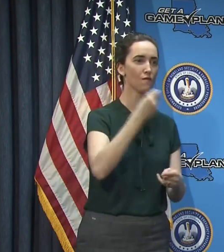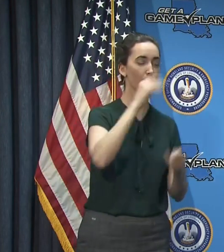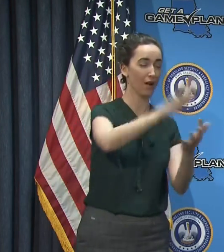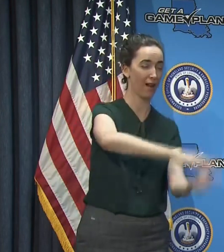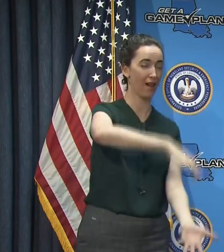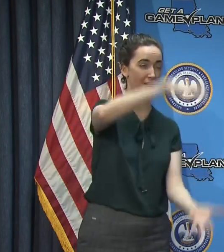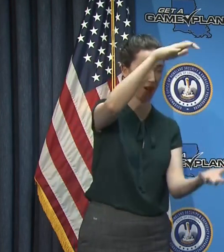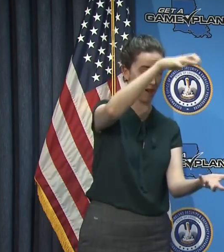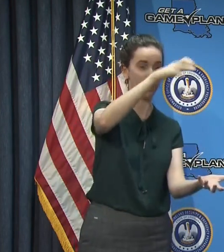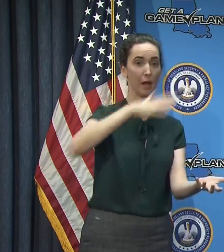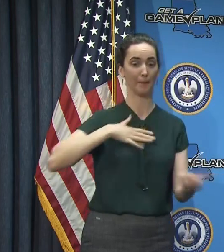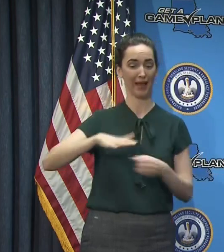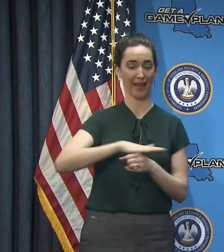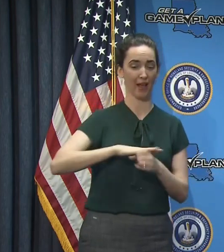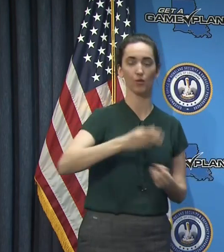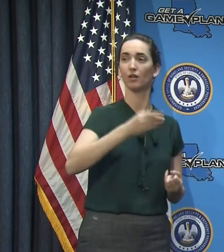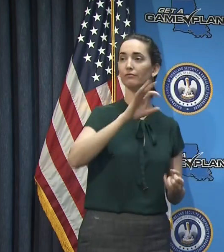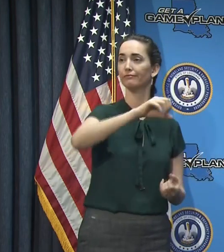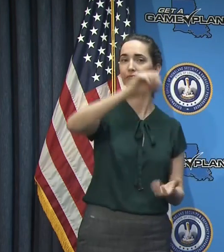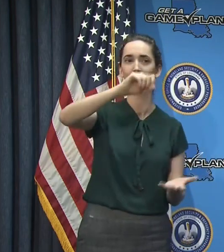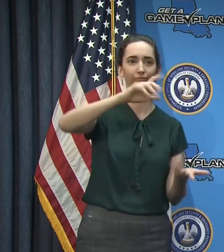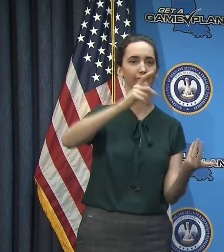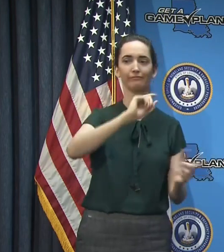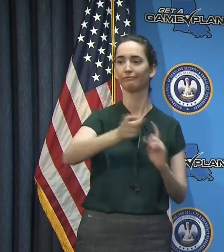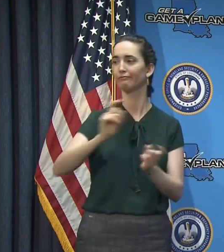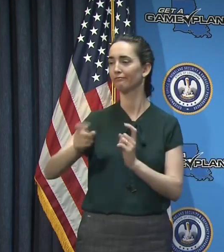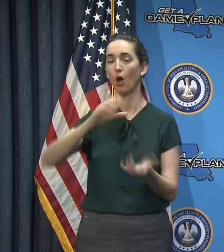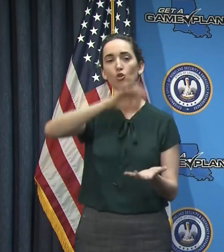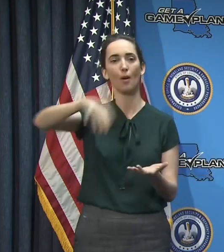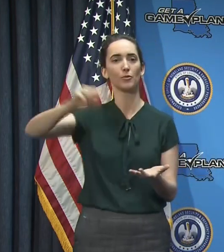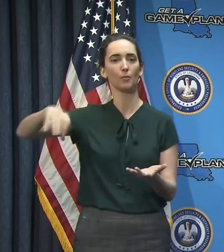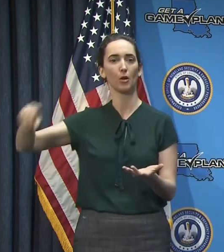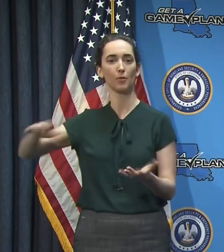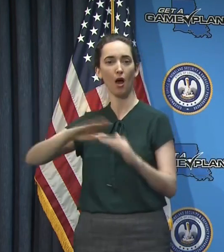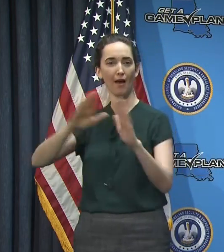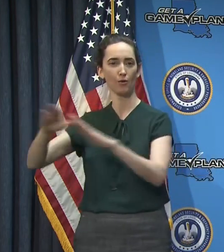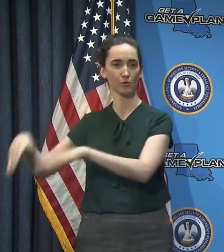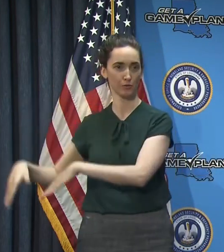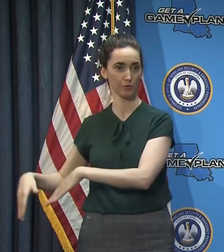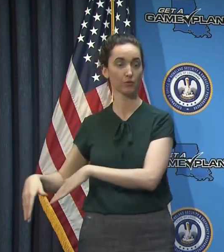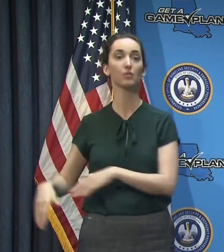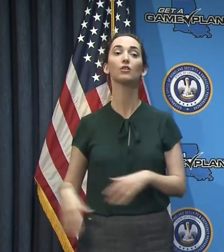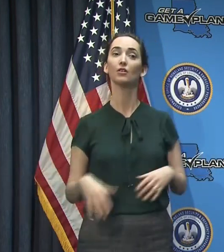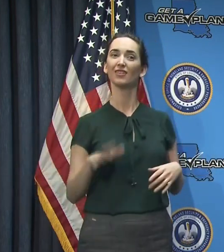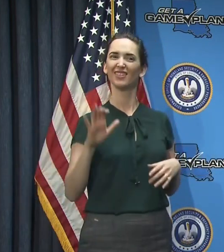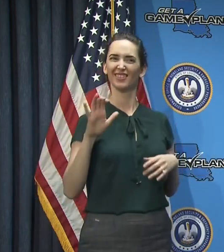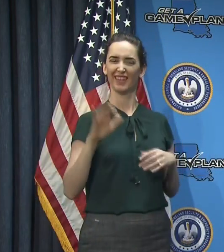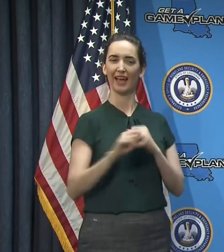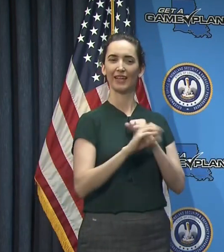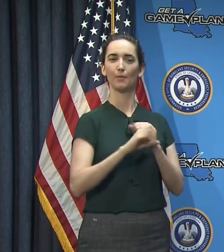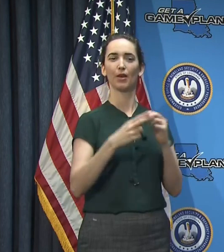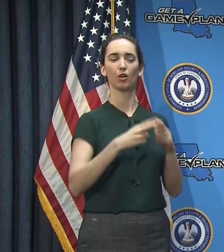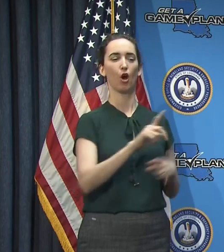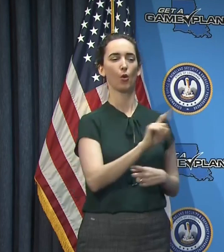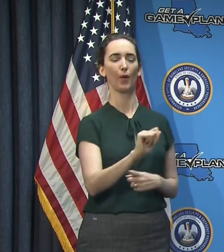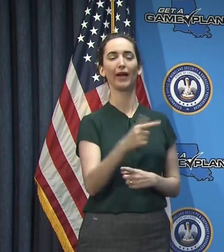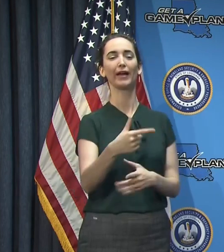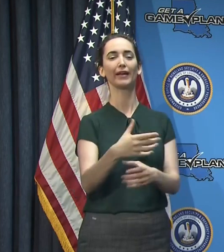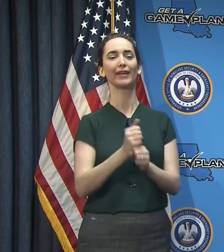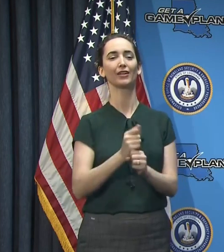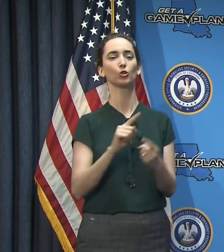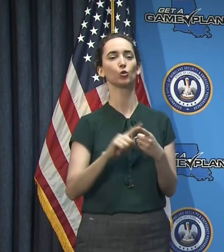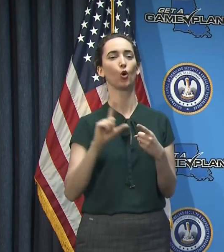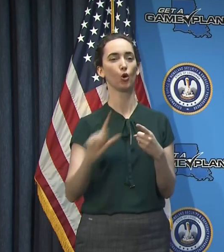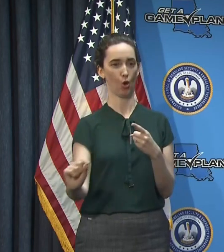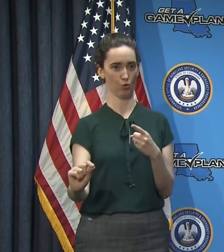Door app. This is part of Louisiana's Get It to Go campaign, which features a public service announcement by LSU